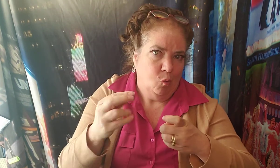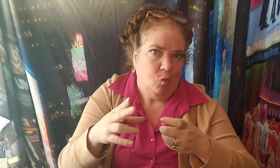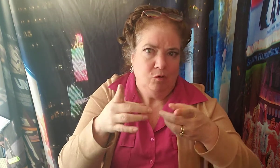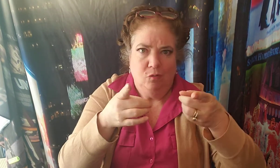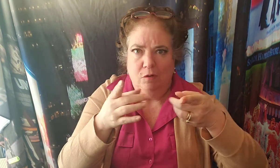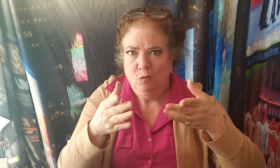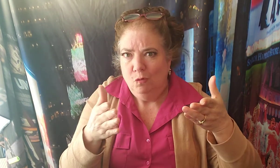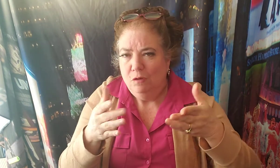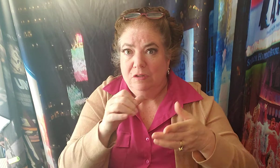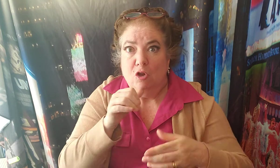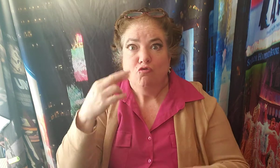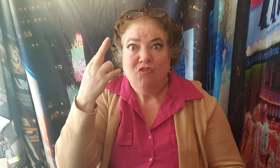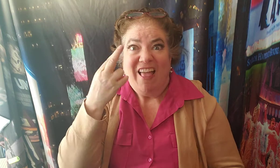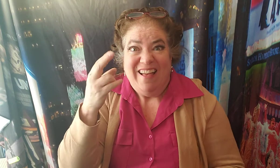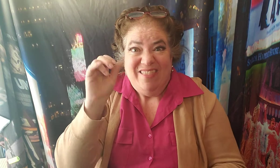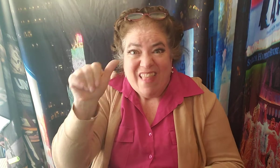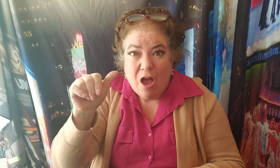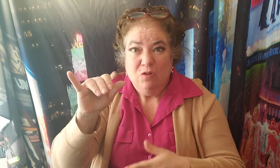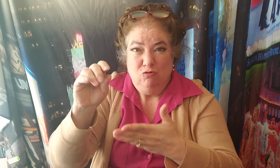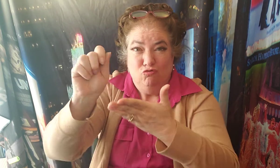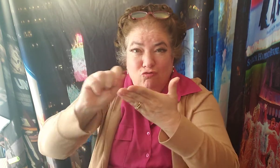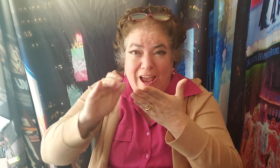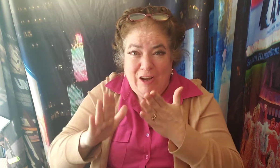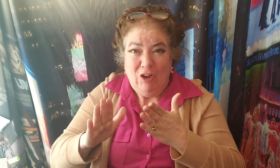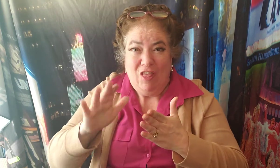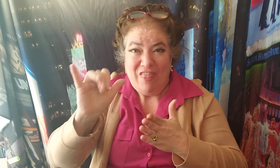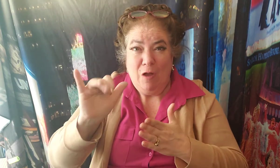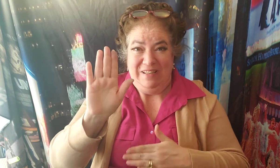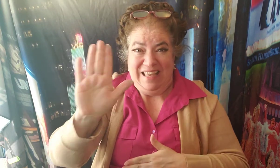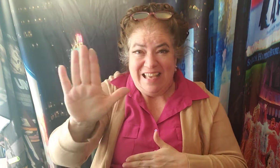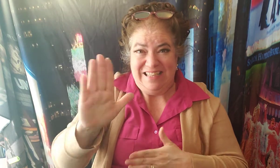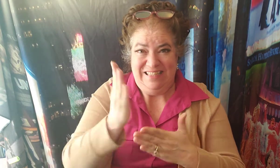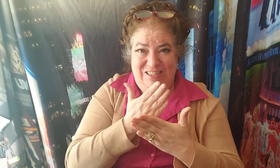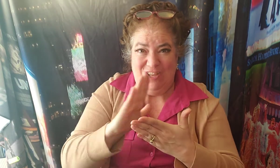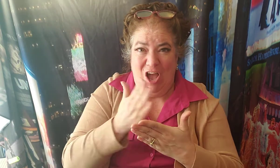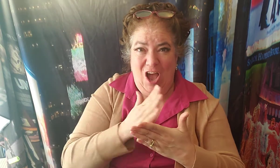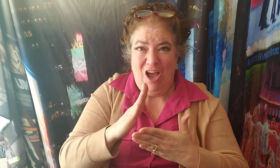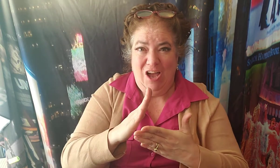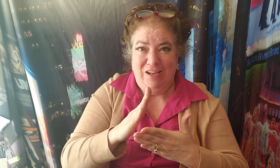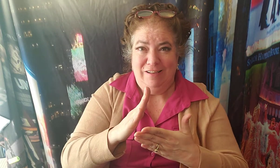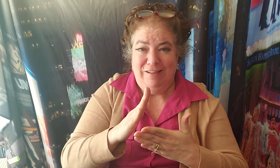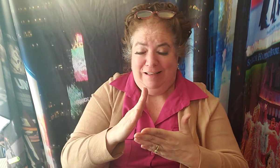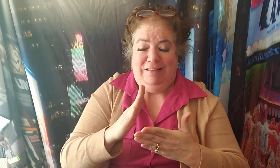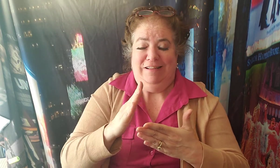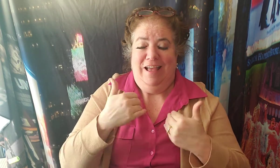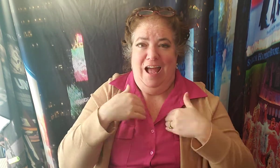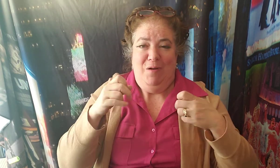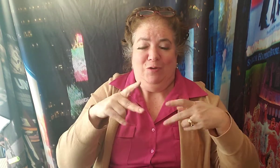Broadway creators like Larry Hart and, oh gosh, there were so many.